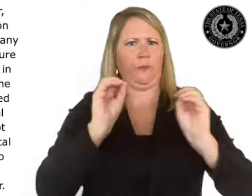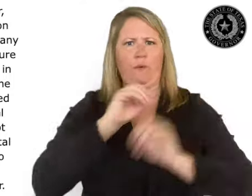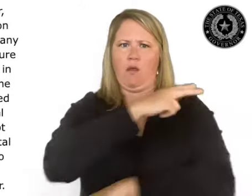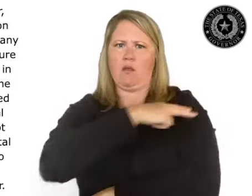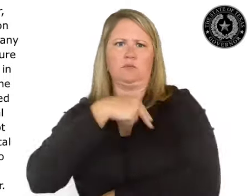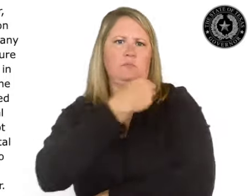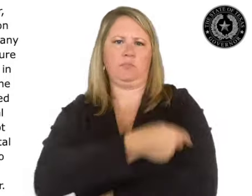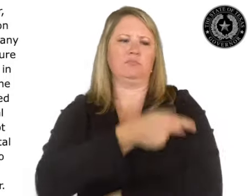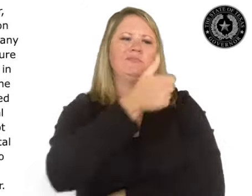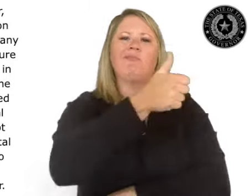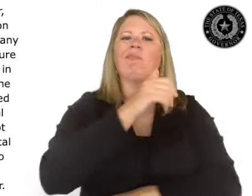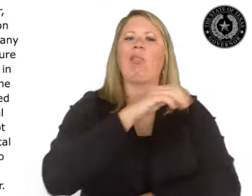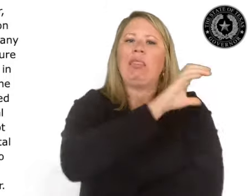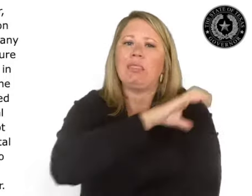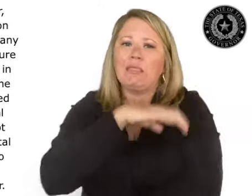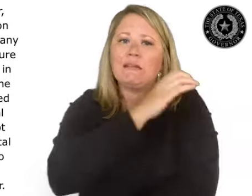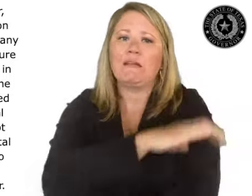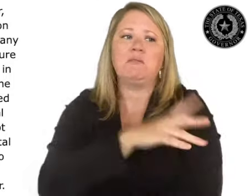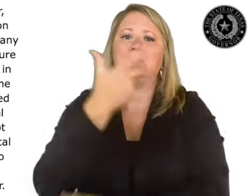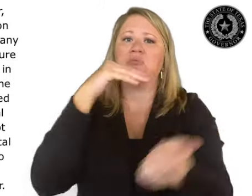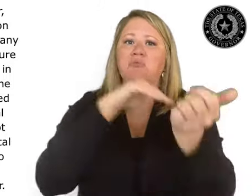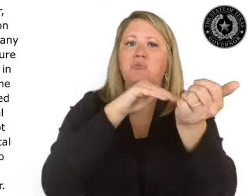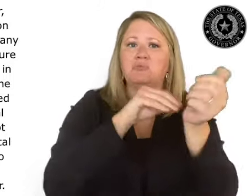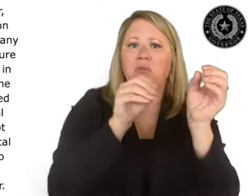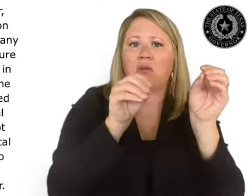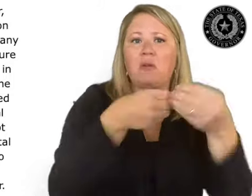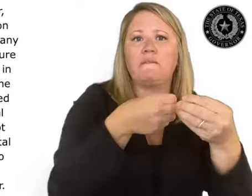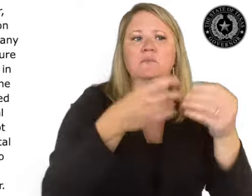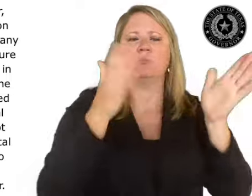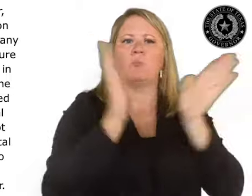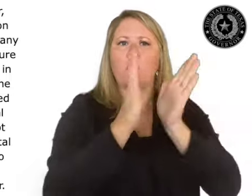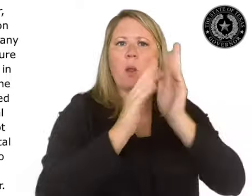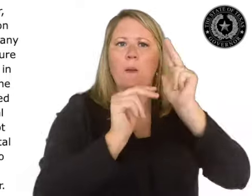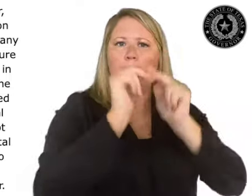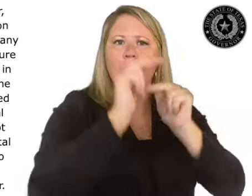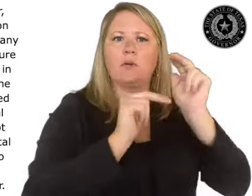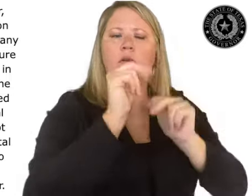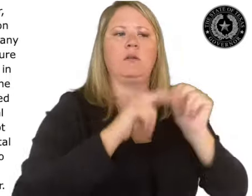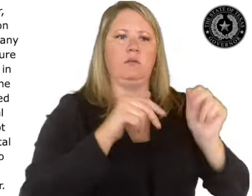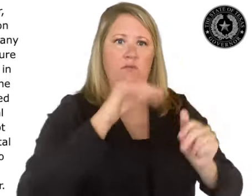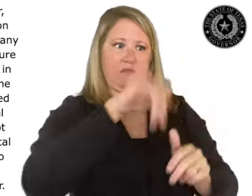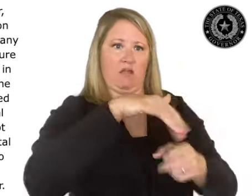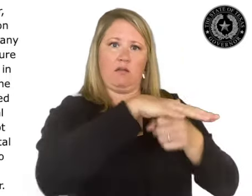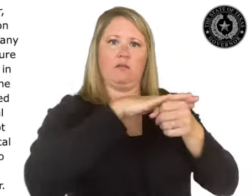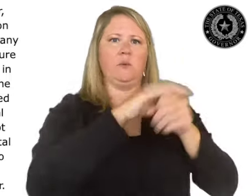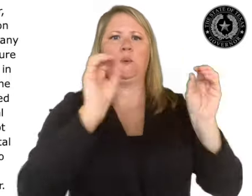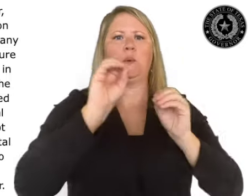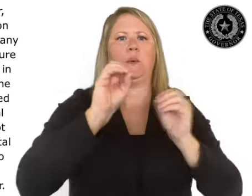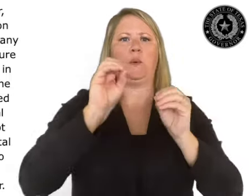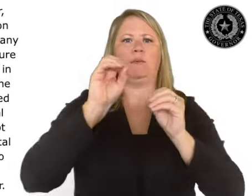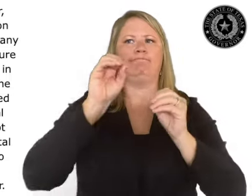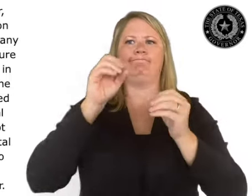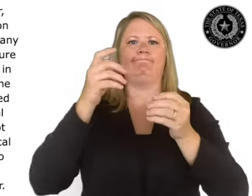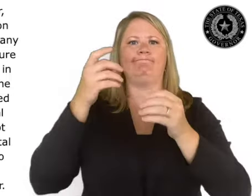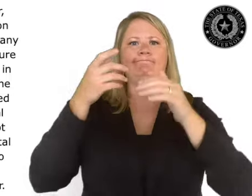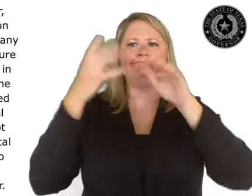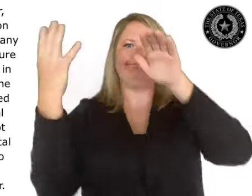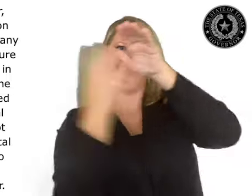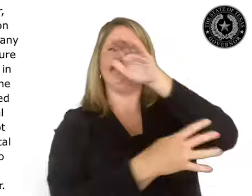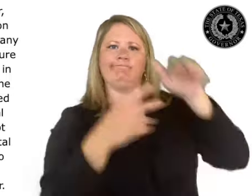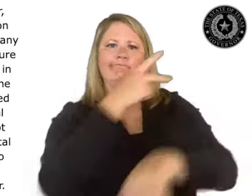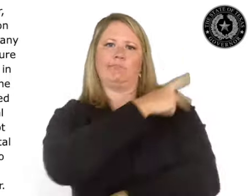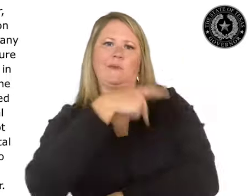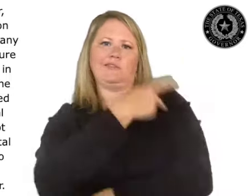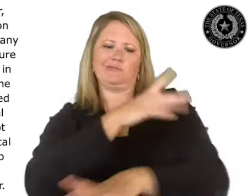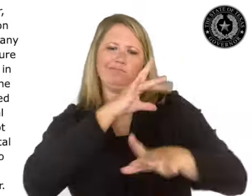with the commonly accepted standard of clinical practice, would not deplete any hospital capacity needed to cope with the